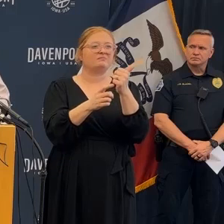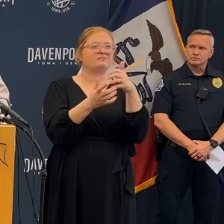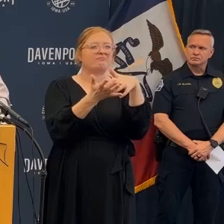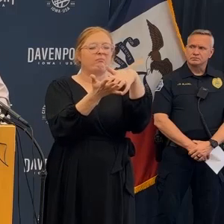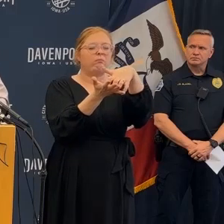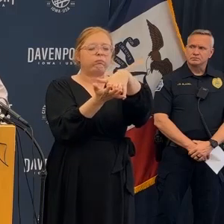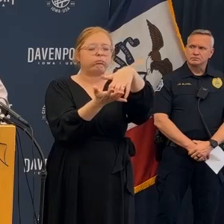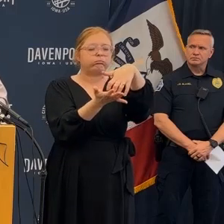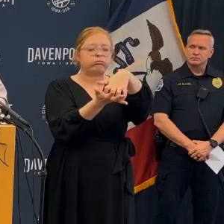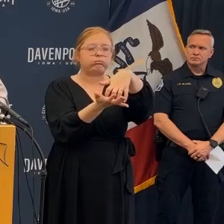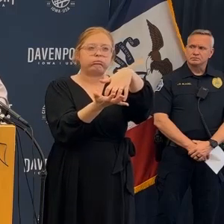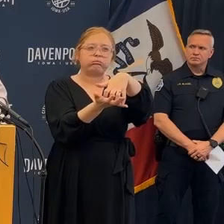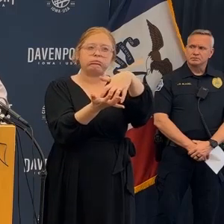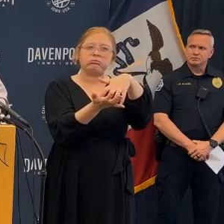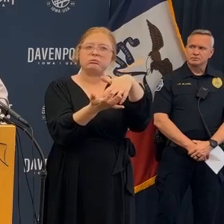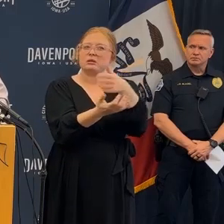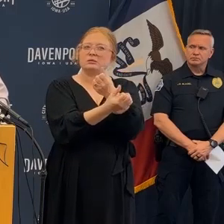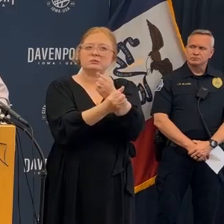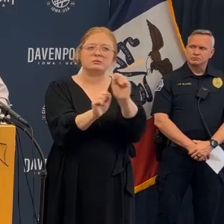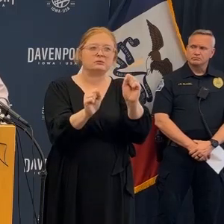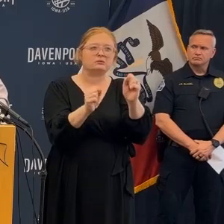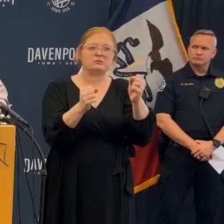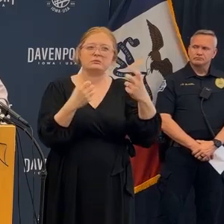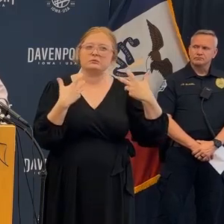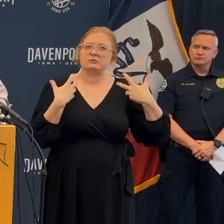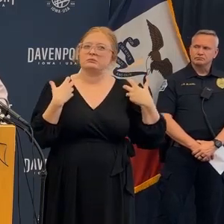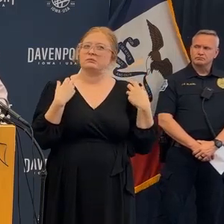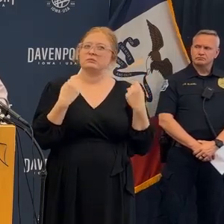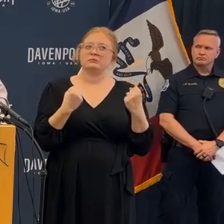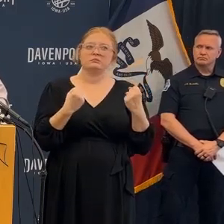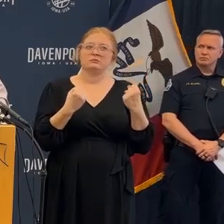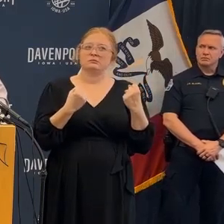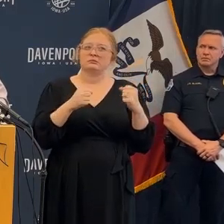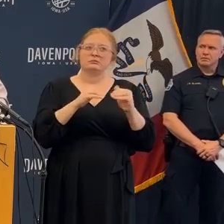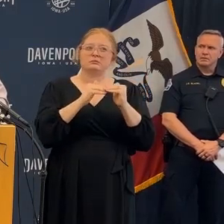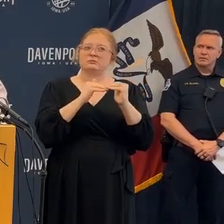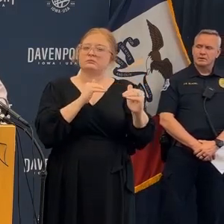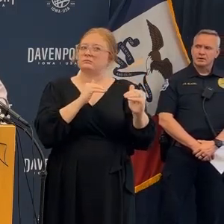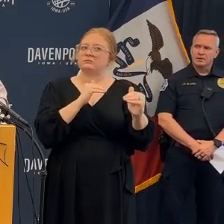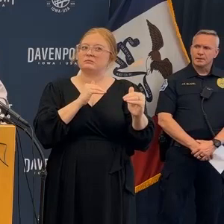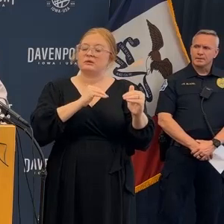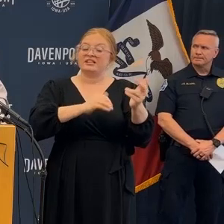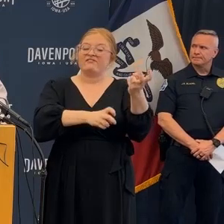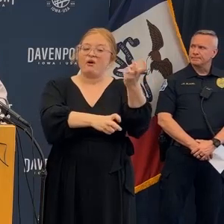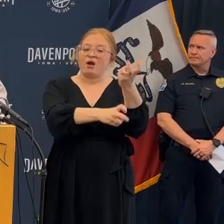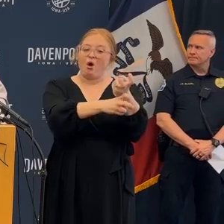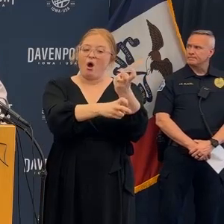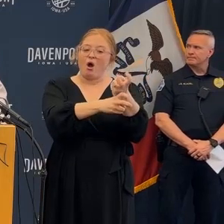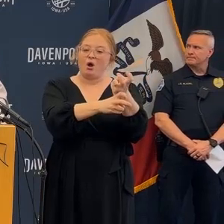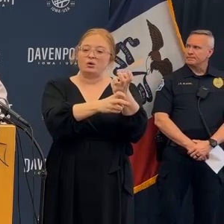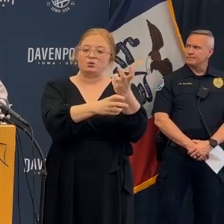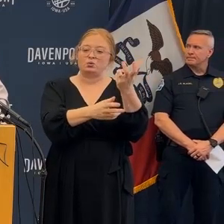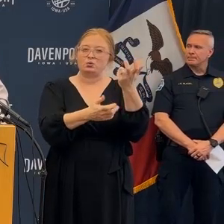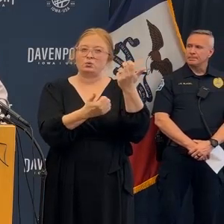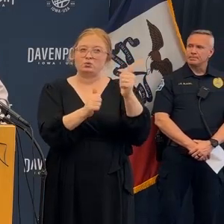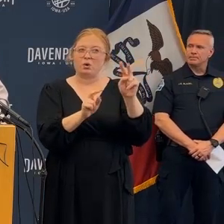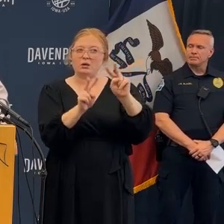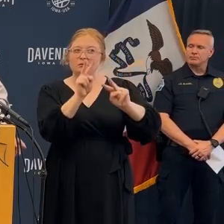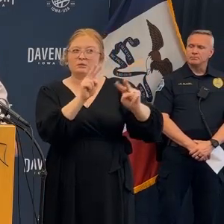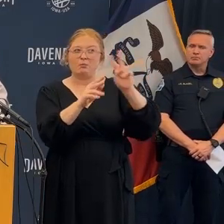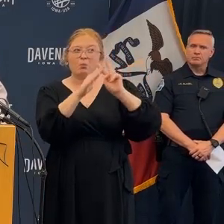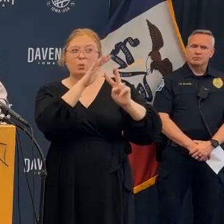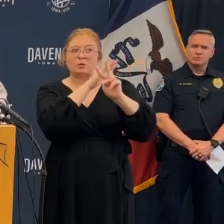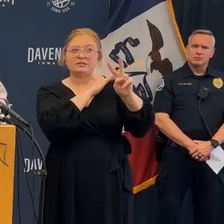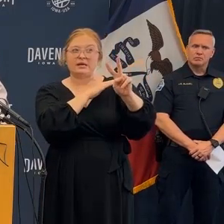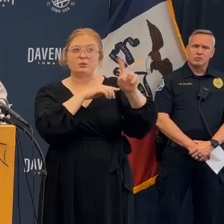the it's it's it's it's brittle it's non-redundant and it's difficult